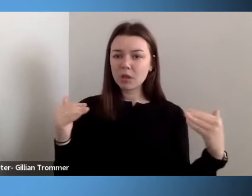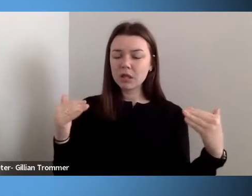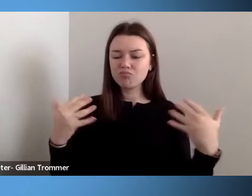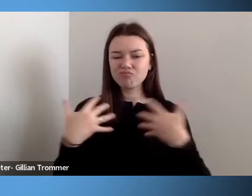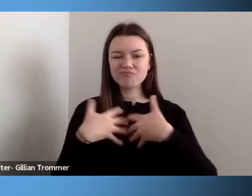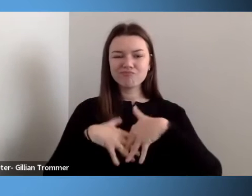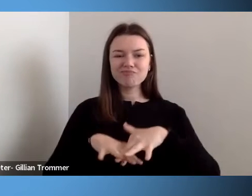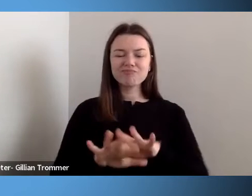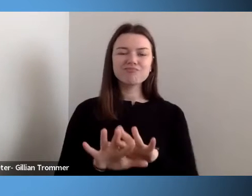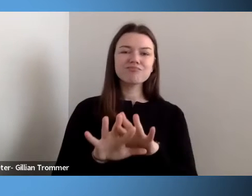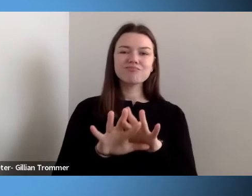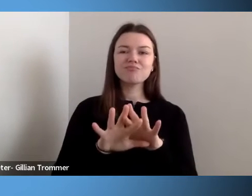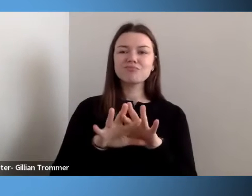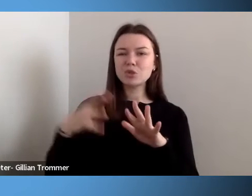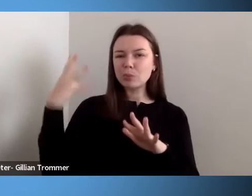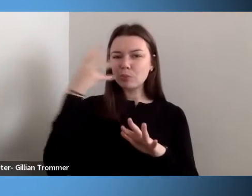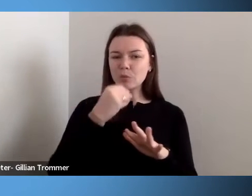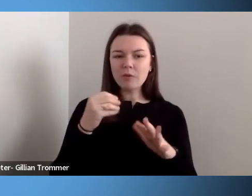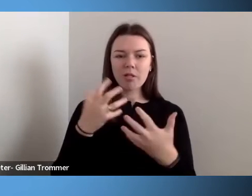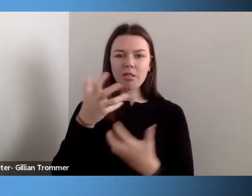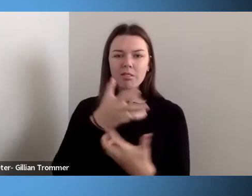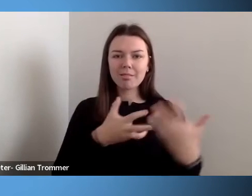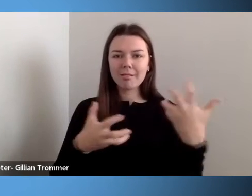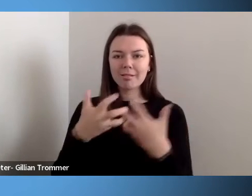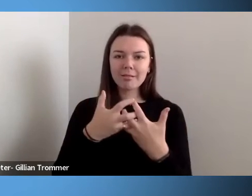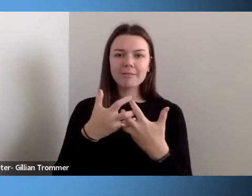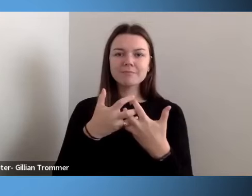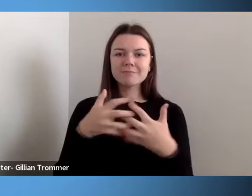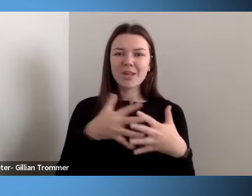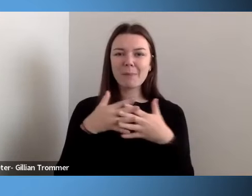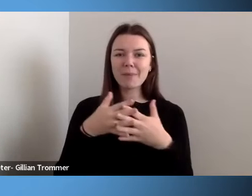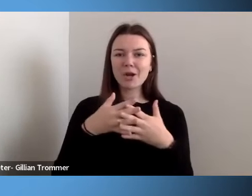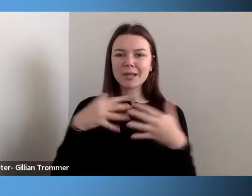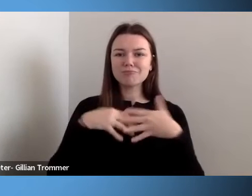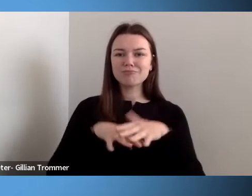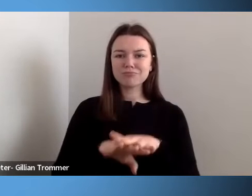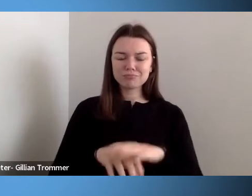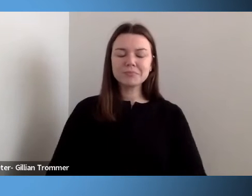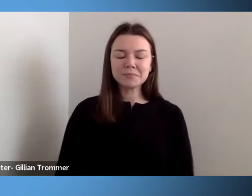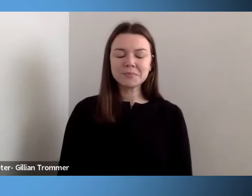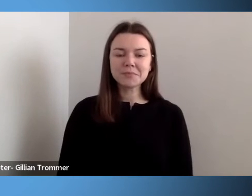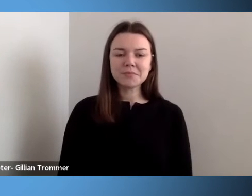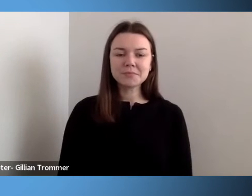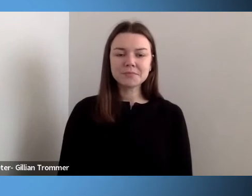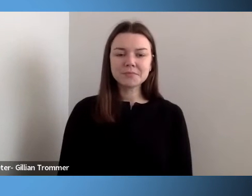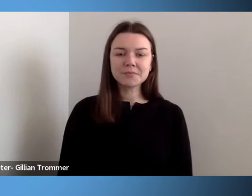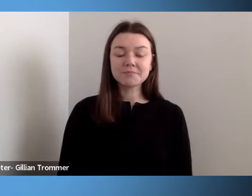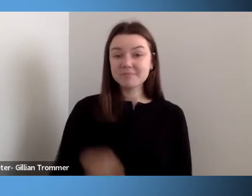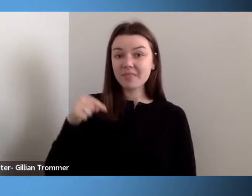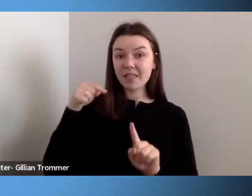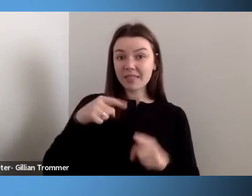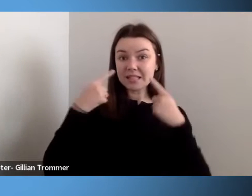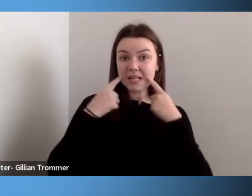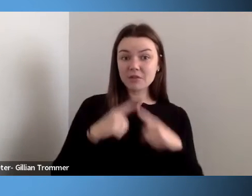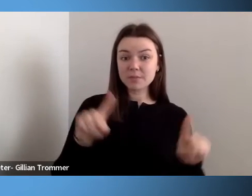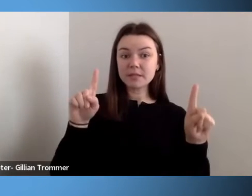of the American mainstream. This directive and the last set of civil